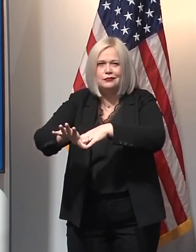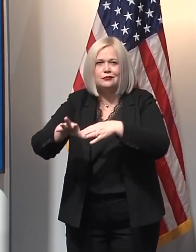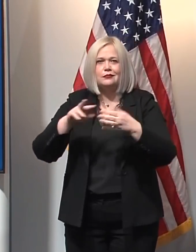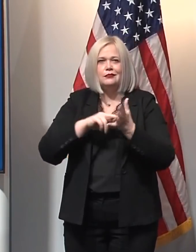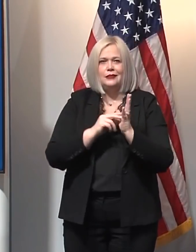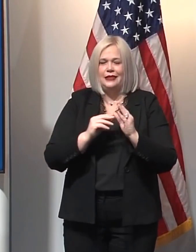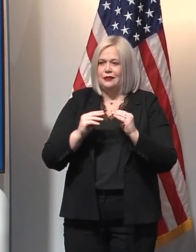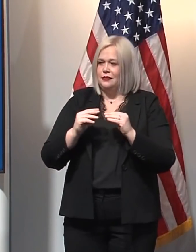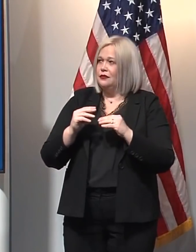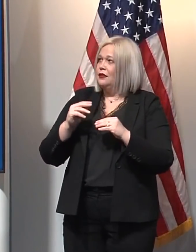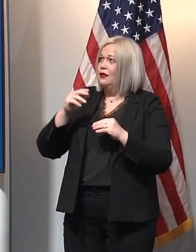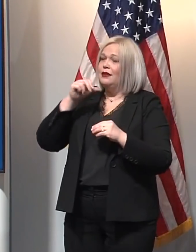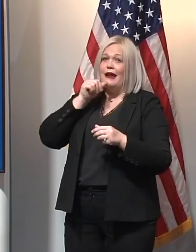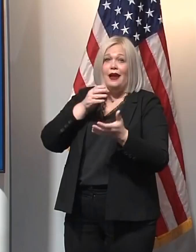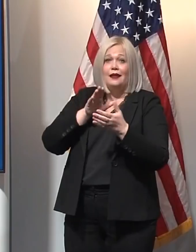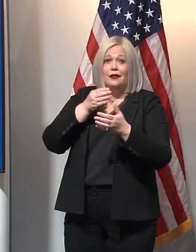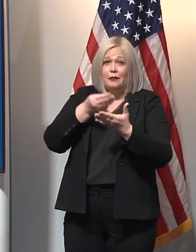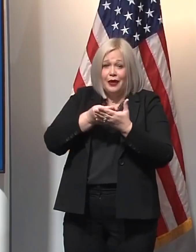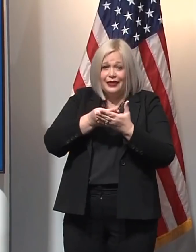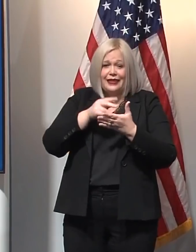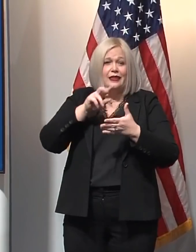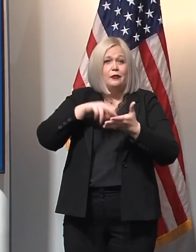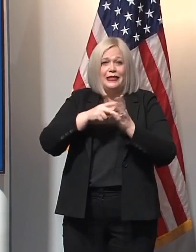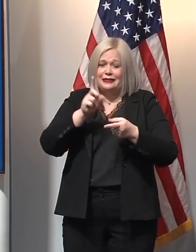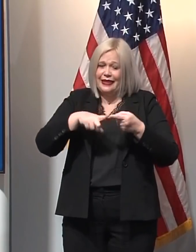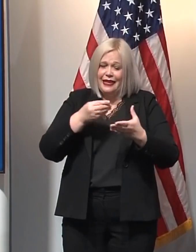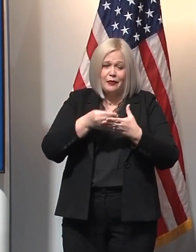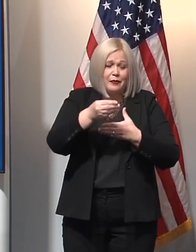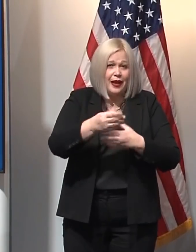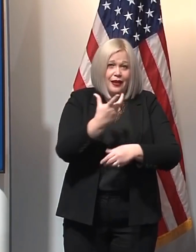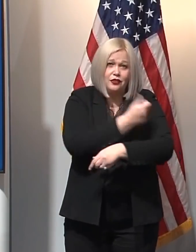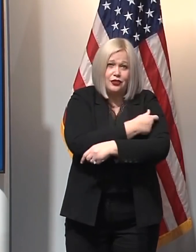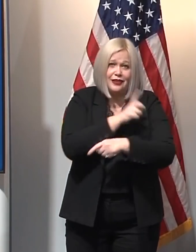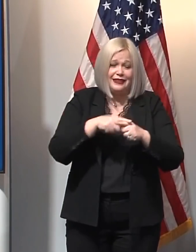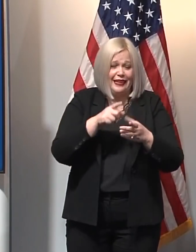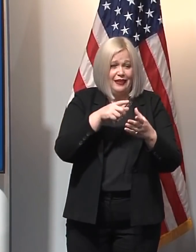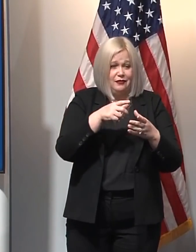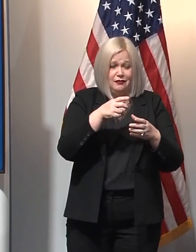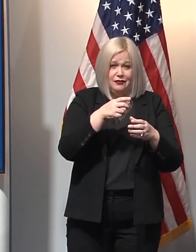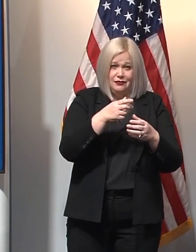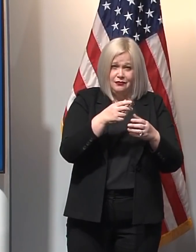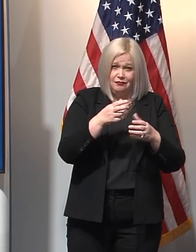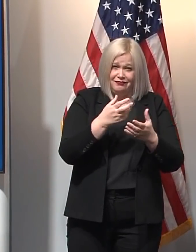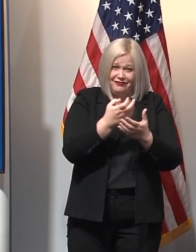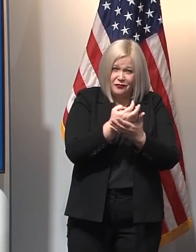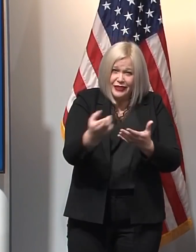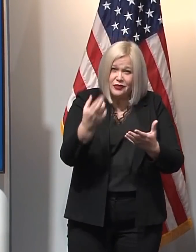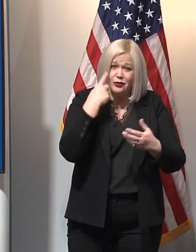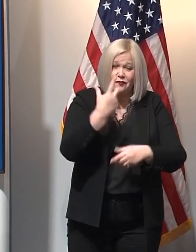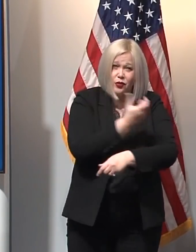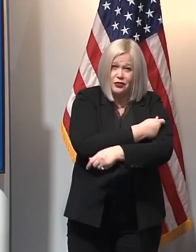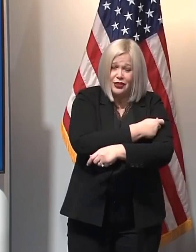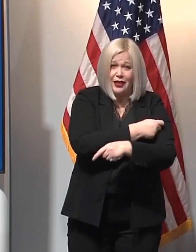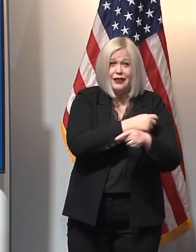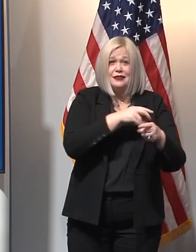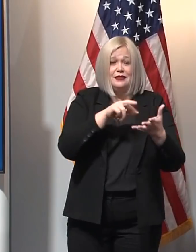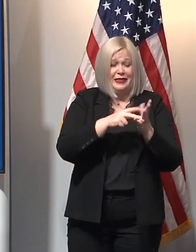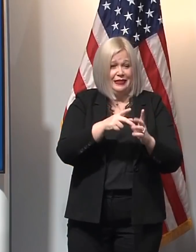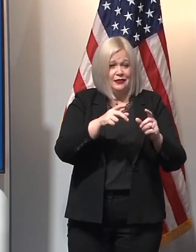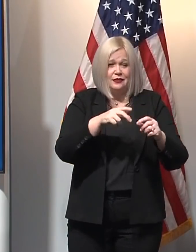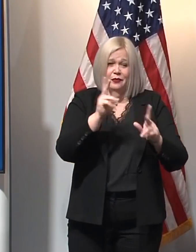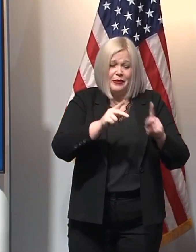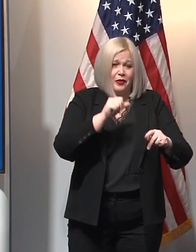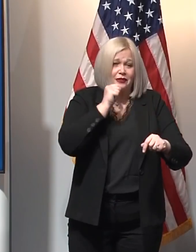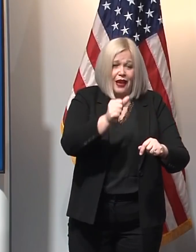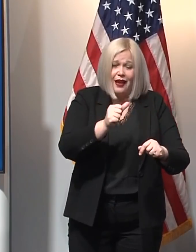period of time before people get vaccinated, which means a more dangerous period of time where more people are susceptible to getting the virus and more economic